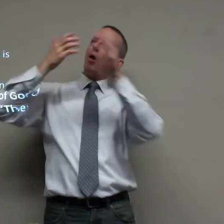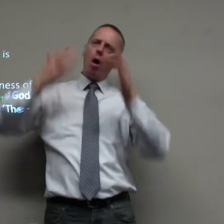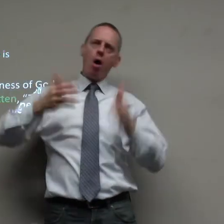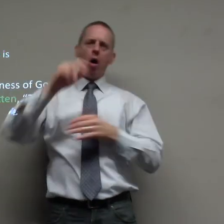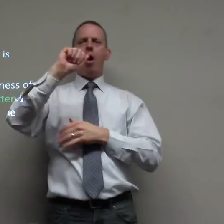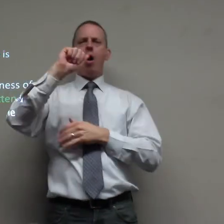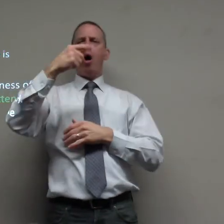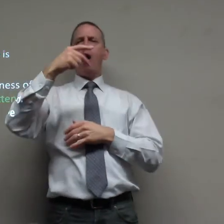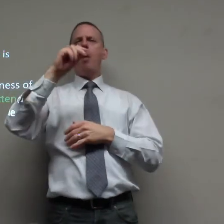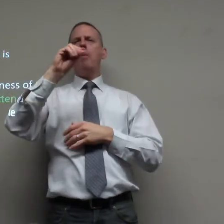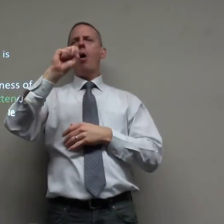picked up to become his disciples